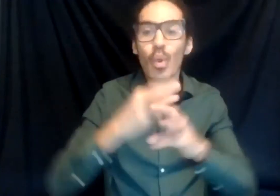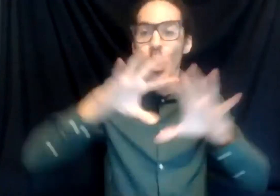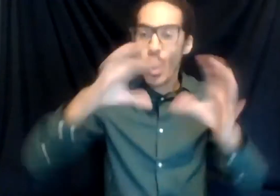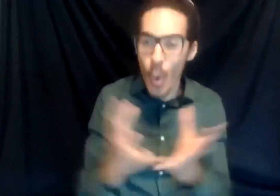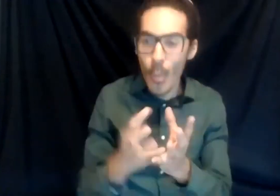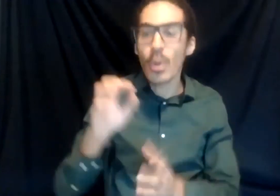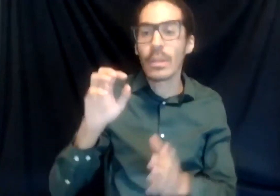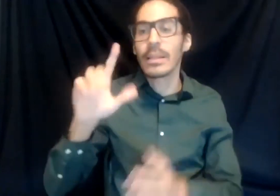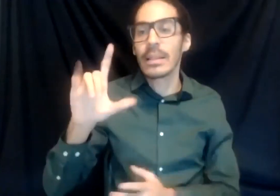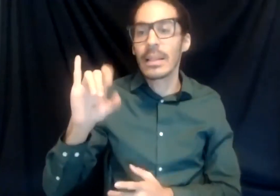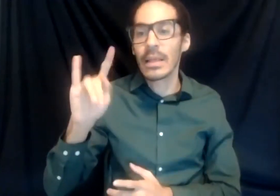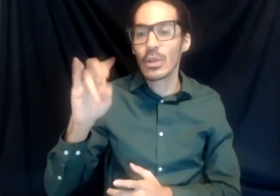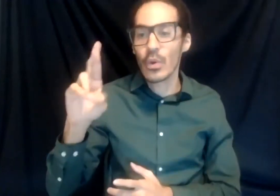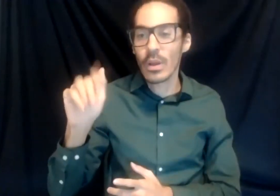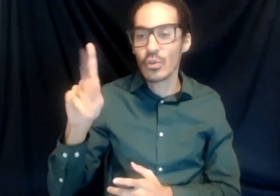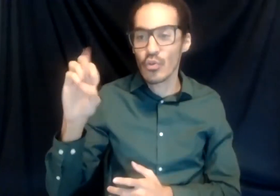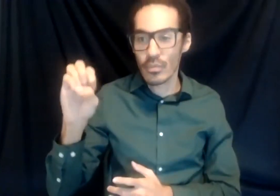Thank you. Let's go to Kathy.